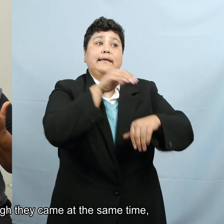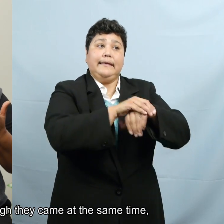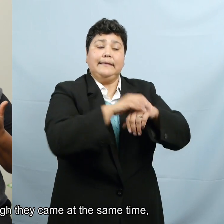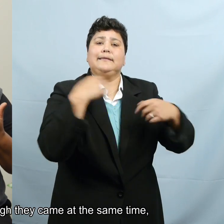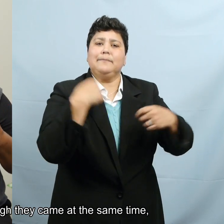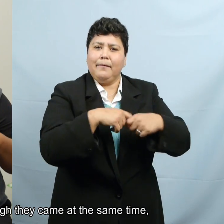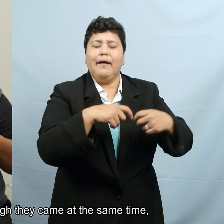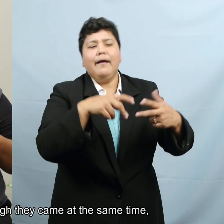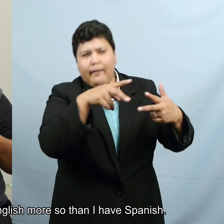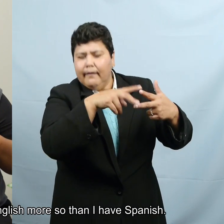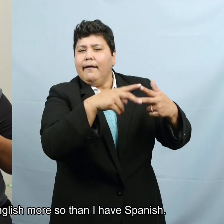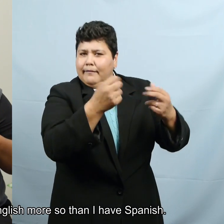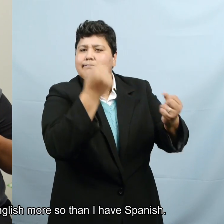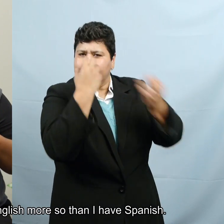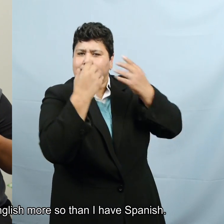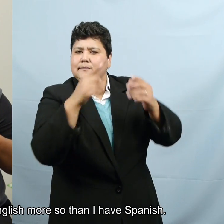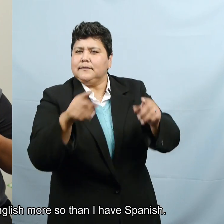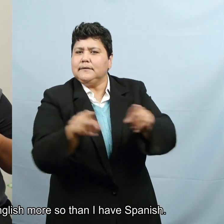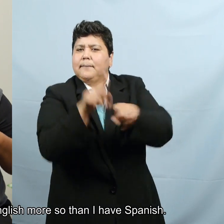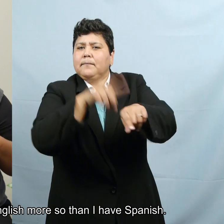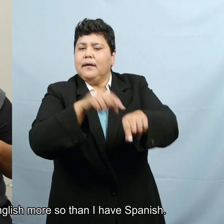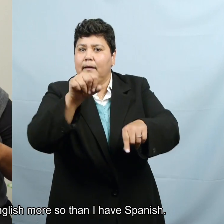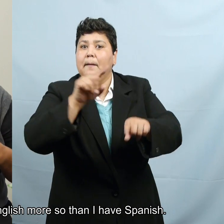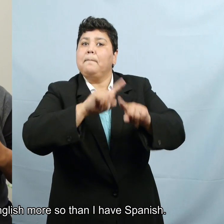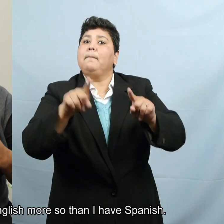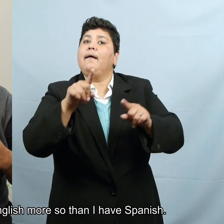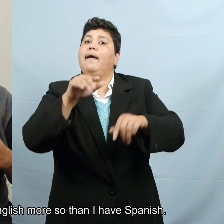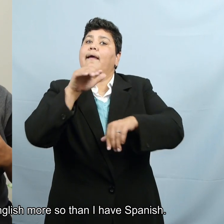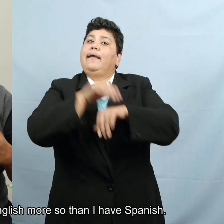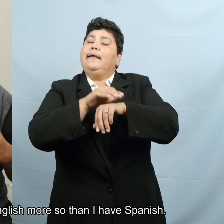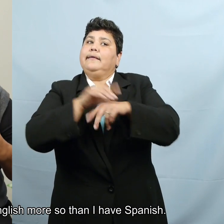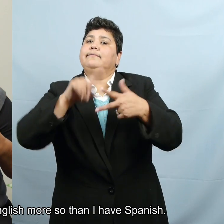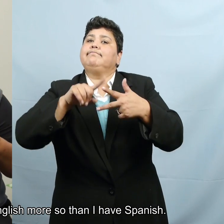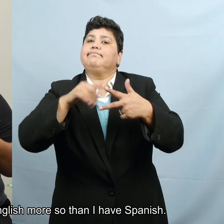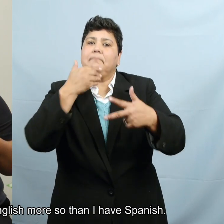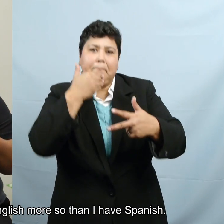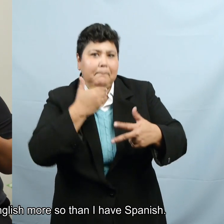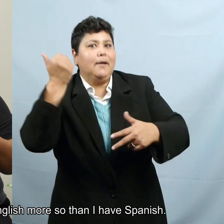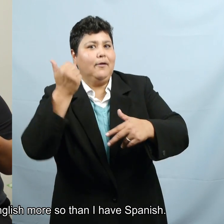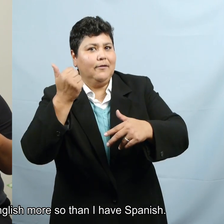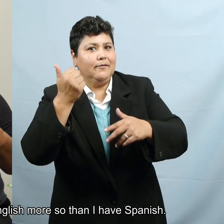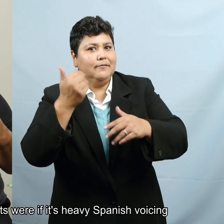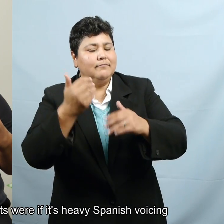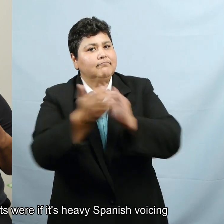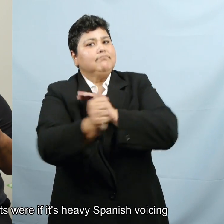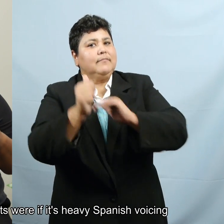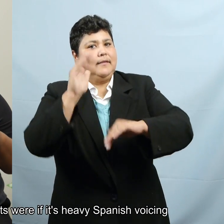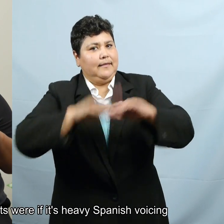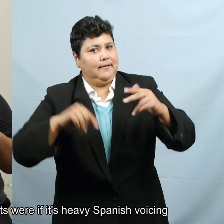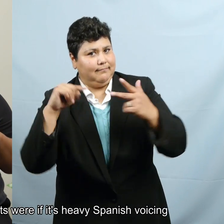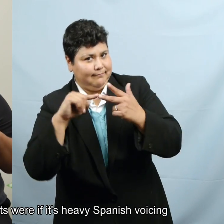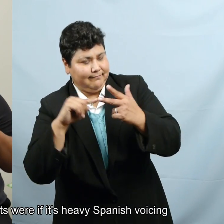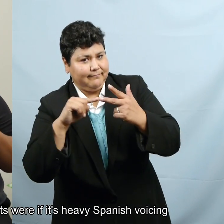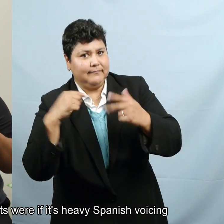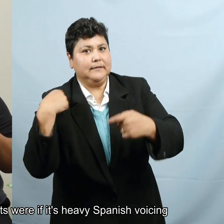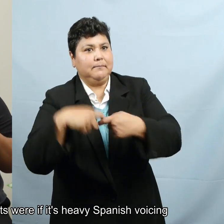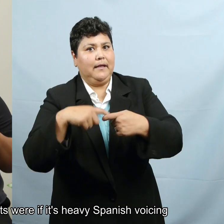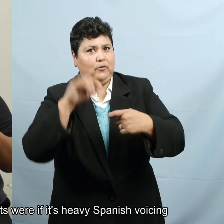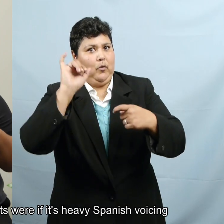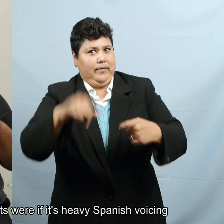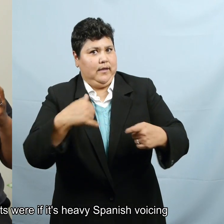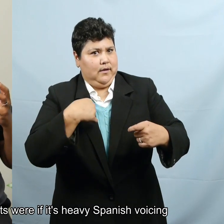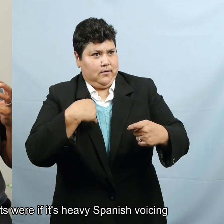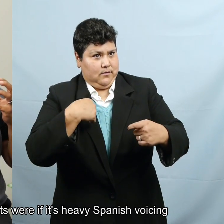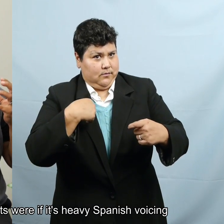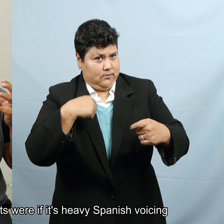come at the same time, I mastered English more so than I have Spanish. So my thoughts